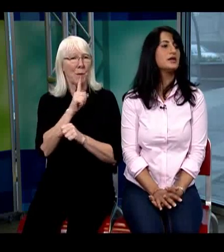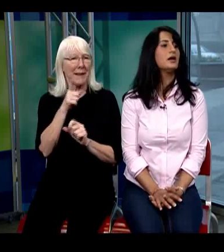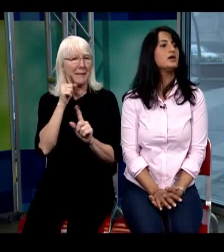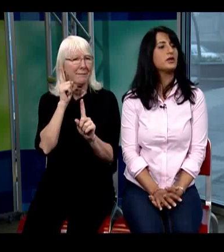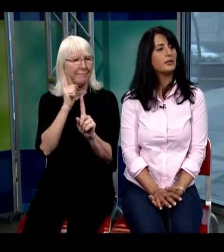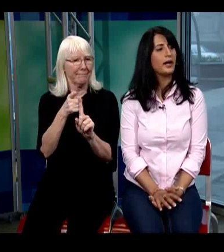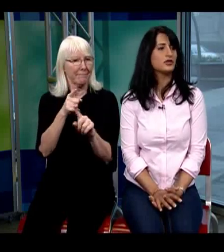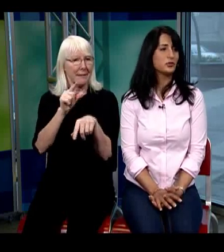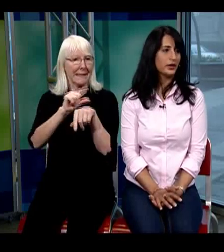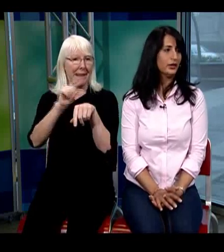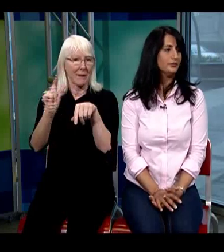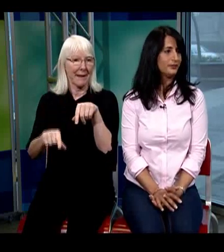to get back to work.